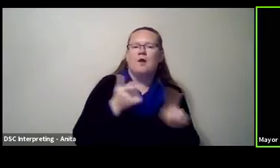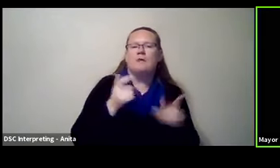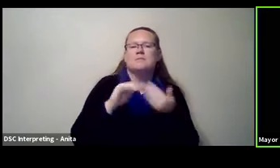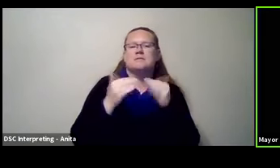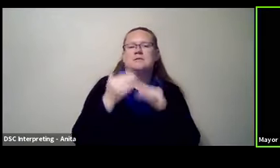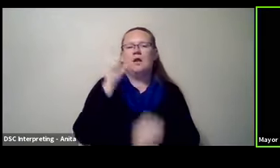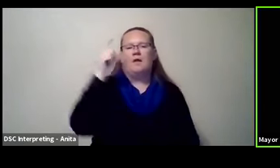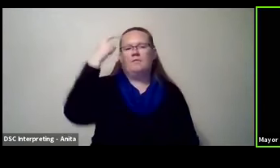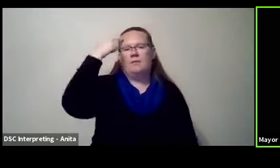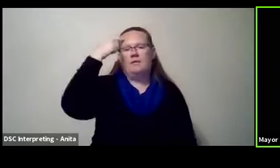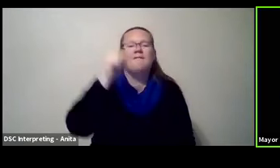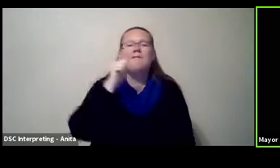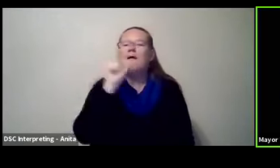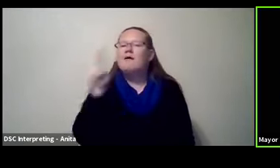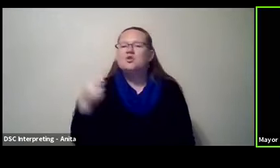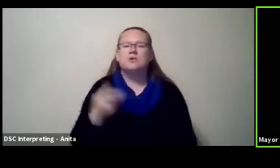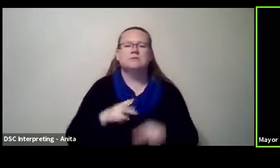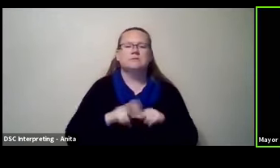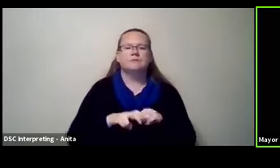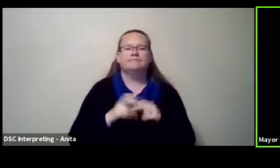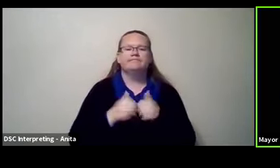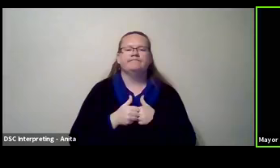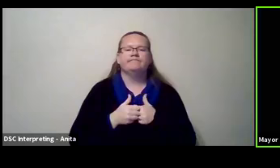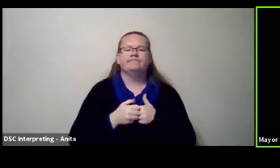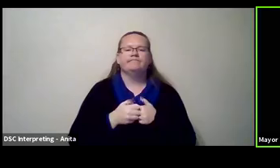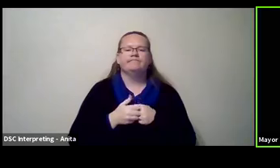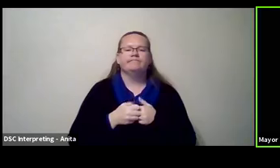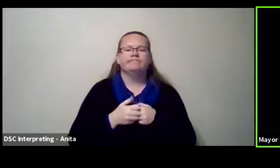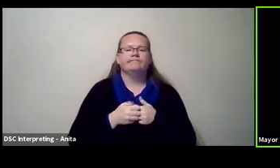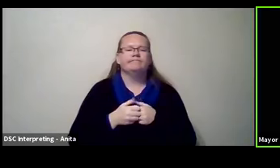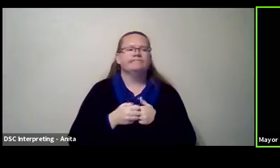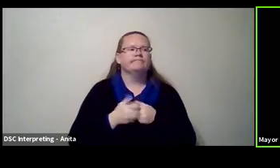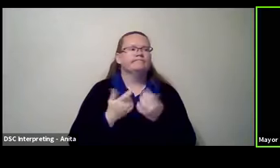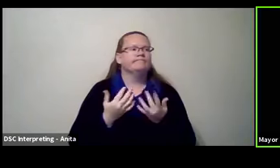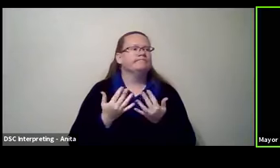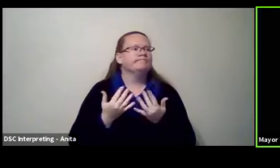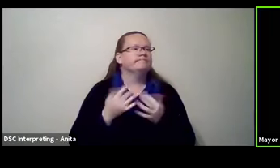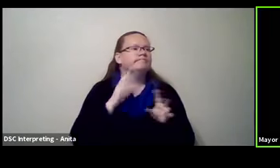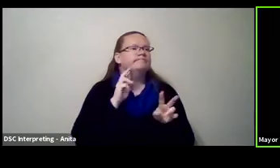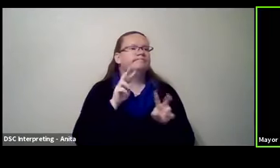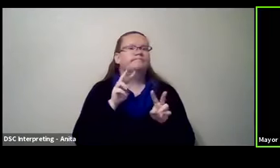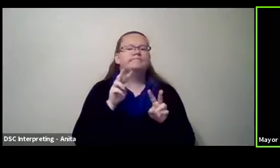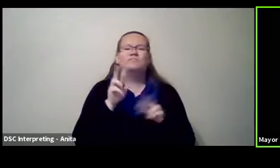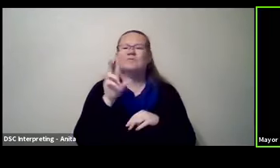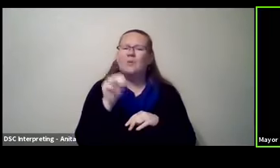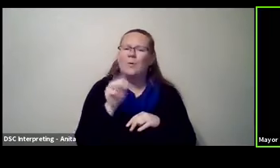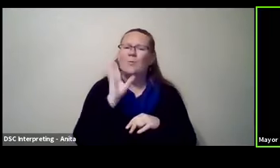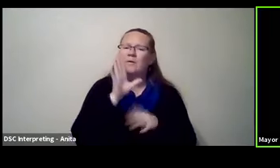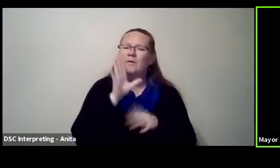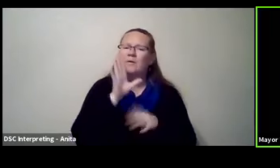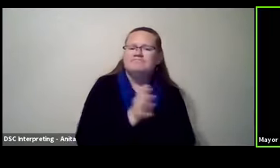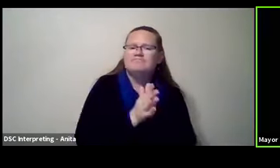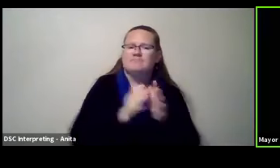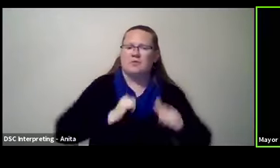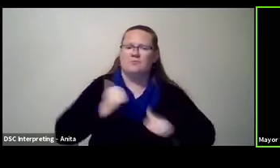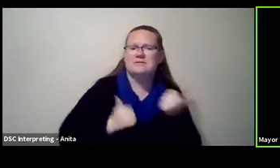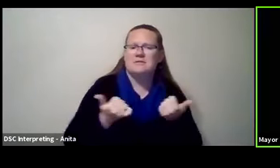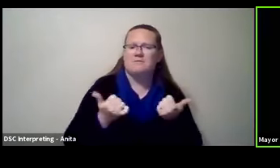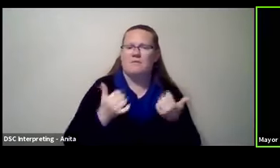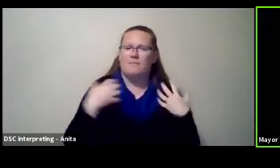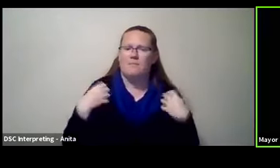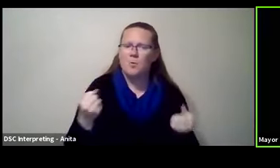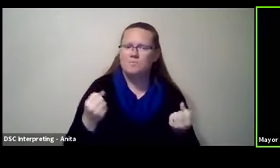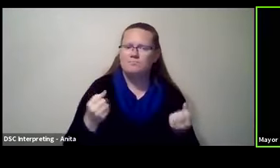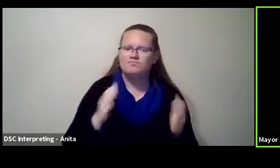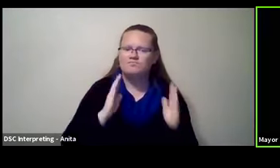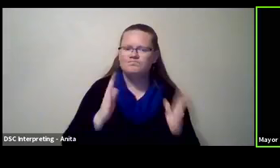just going to sit around and twiddle our thumbs and watch the world pass. We're going to be active and aggressive and bold, but maybe